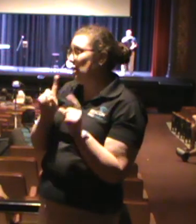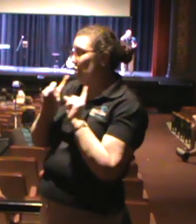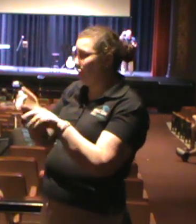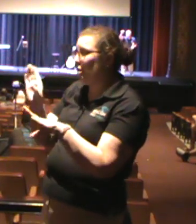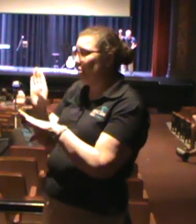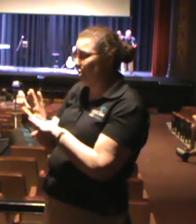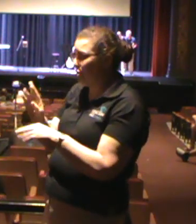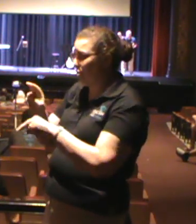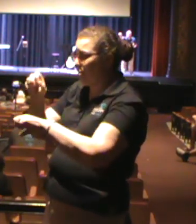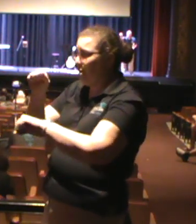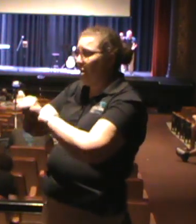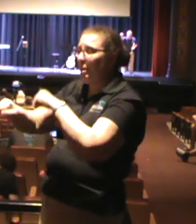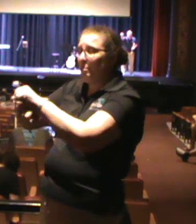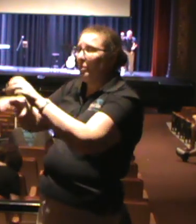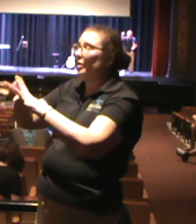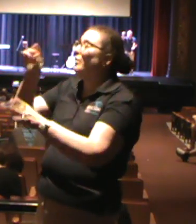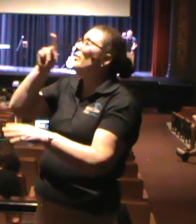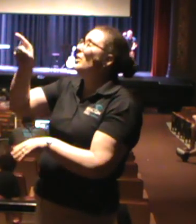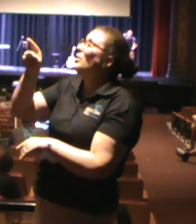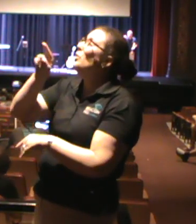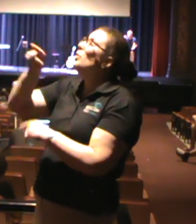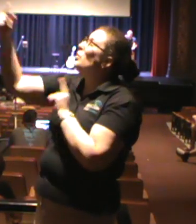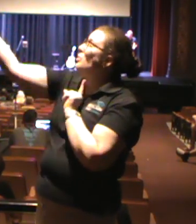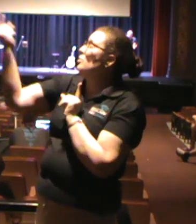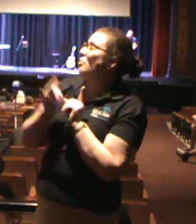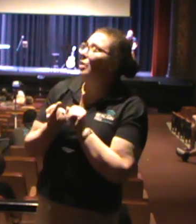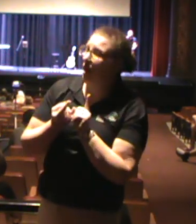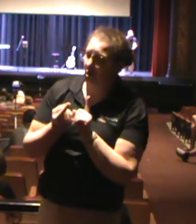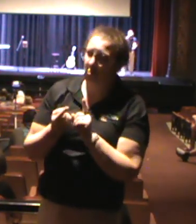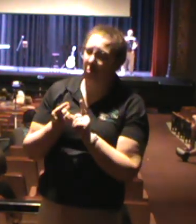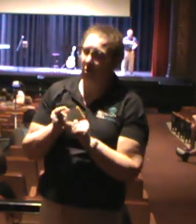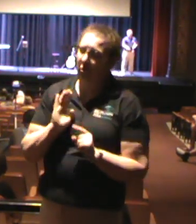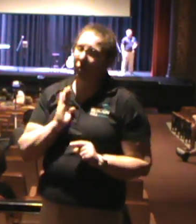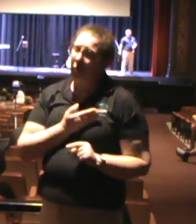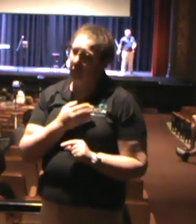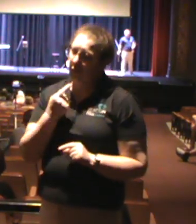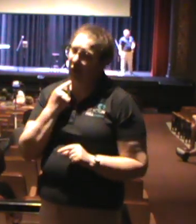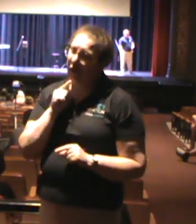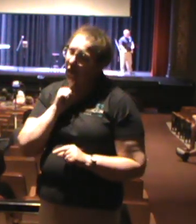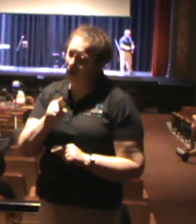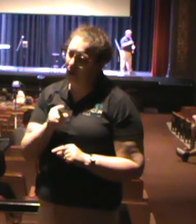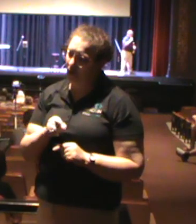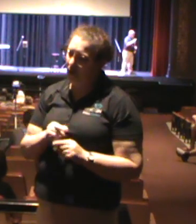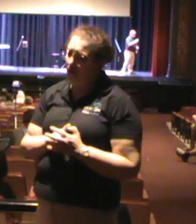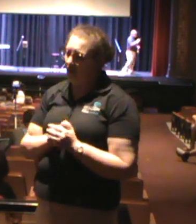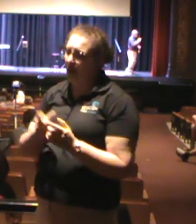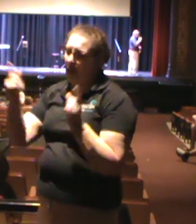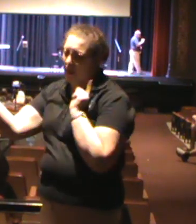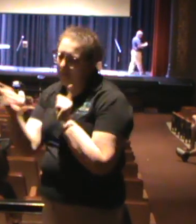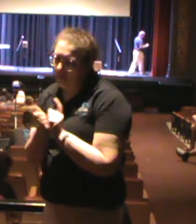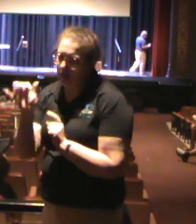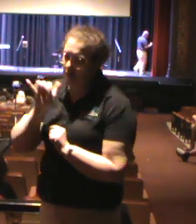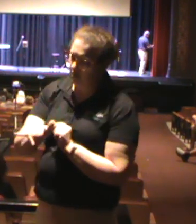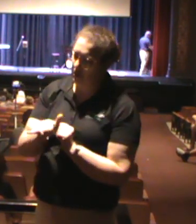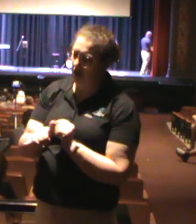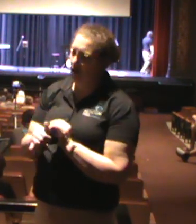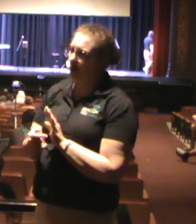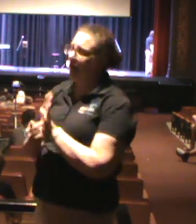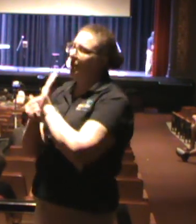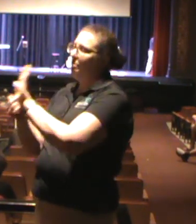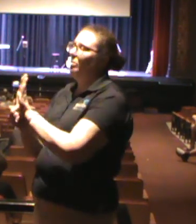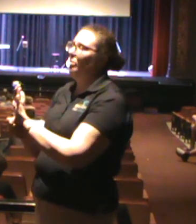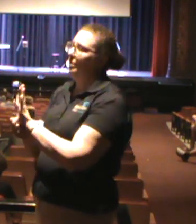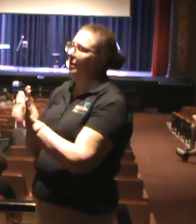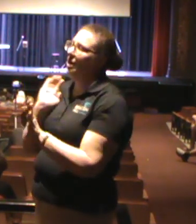You go to where we are and meet us there and point us to yourself. Lord, I'm thankful for the hope that is in Christ